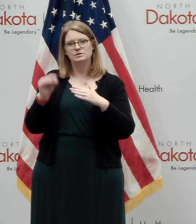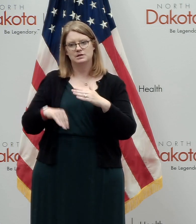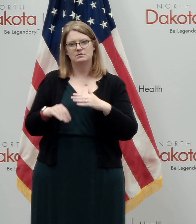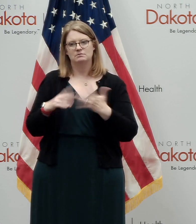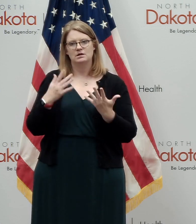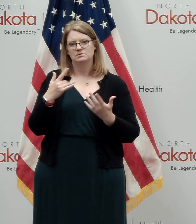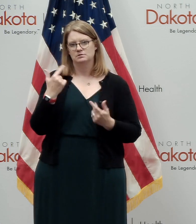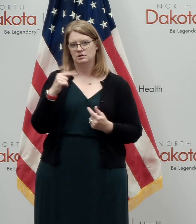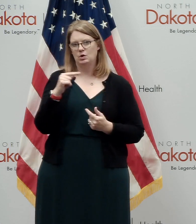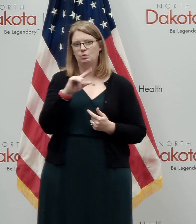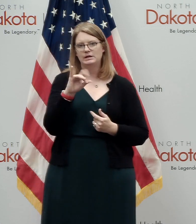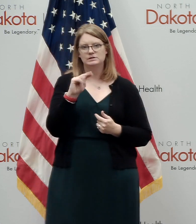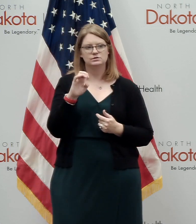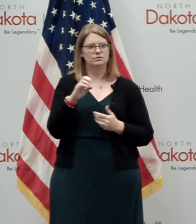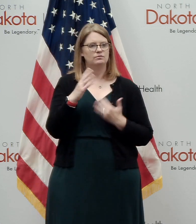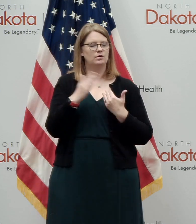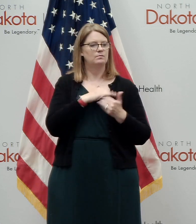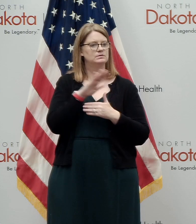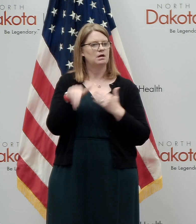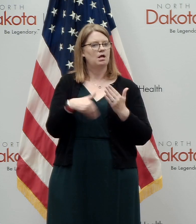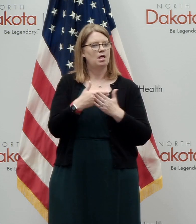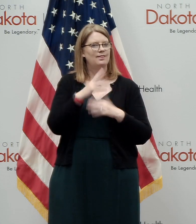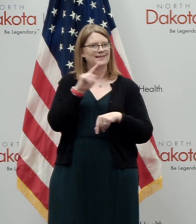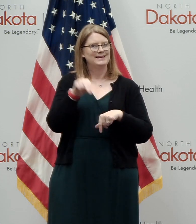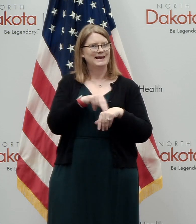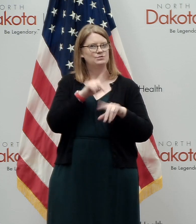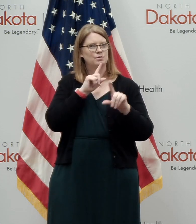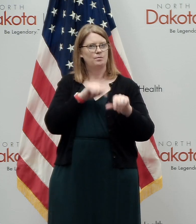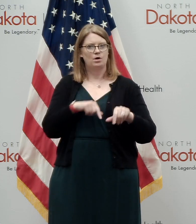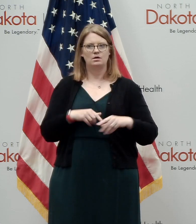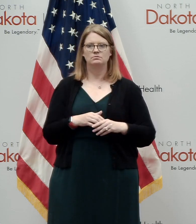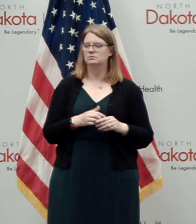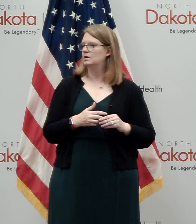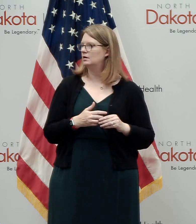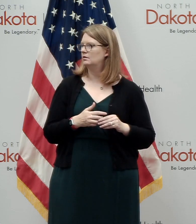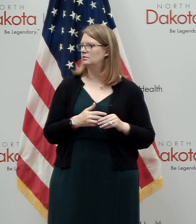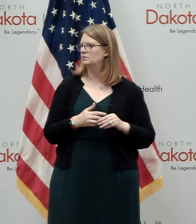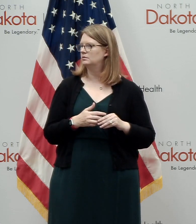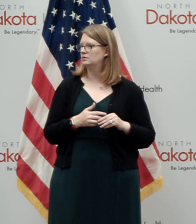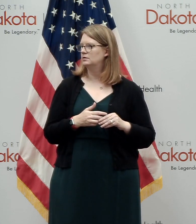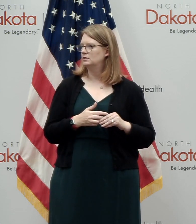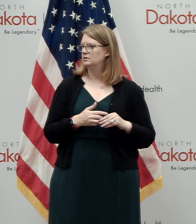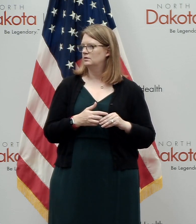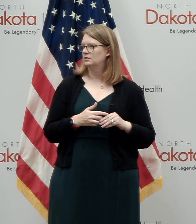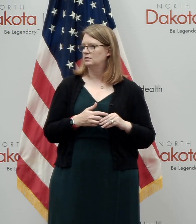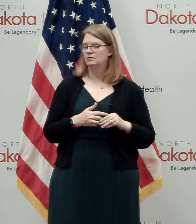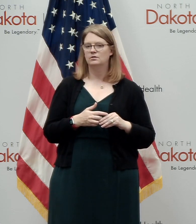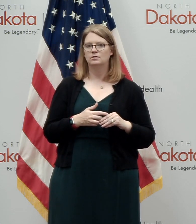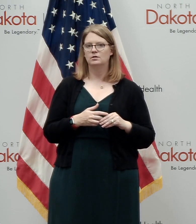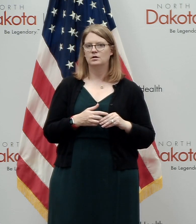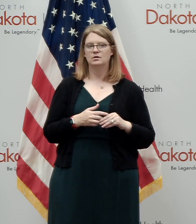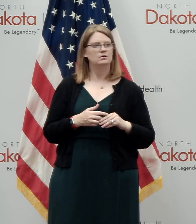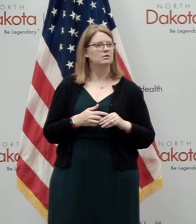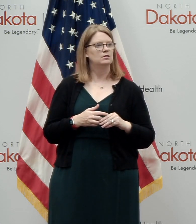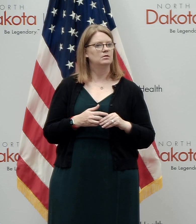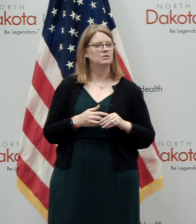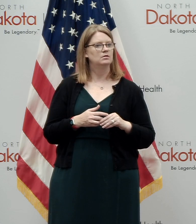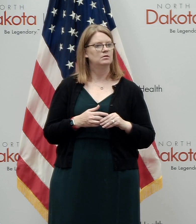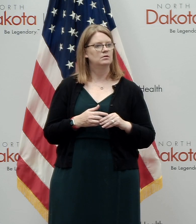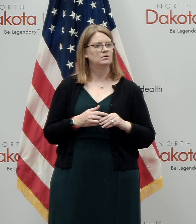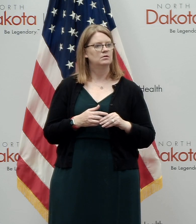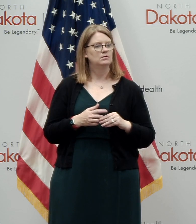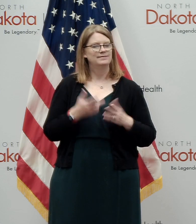zone for most all the national reporting areas. And again, I mean, for us to get into that, you know, that, that's a, uh,